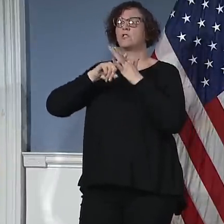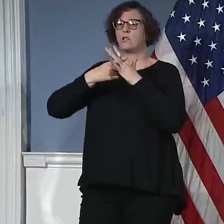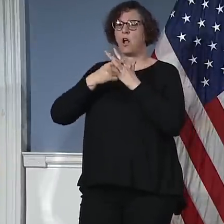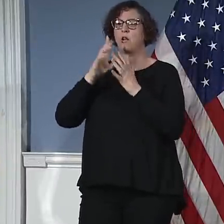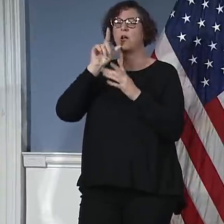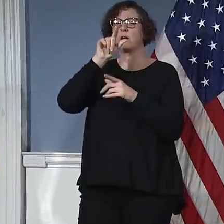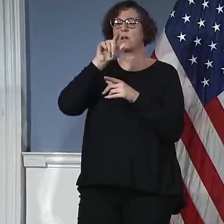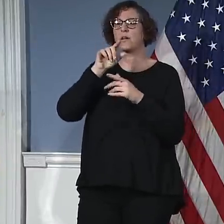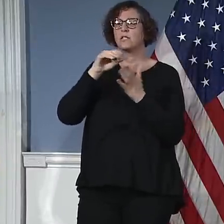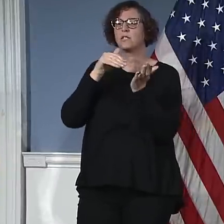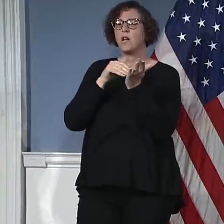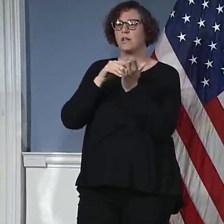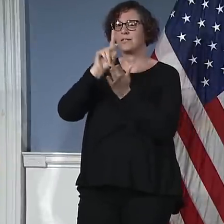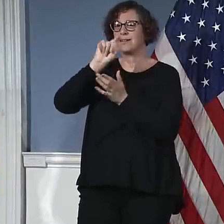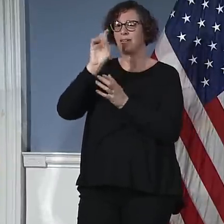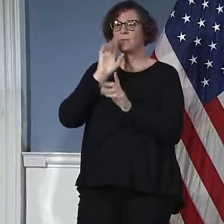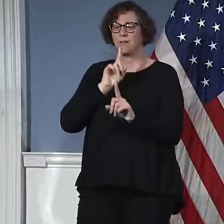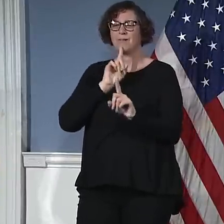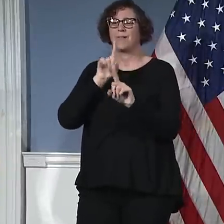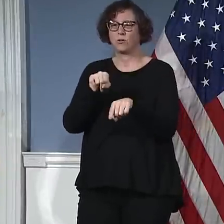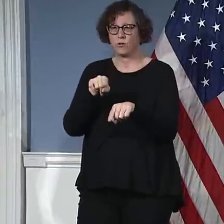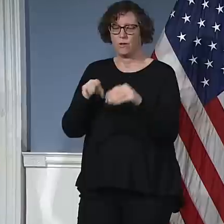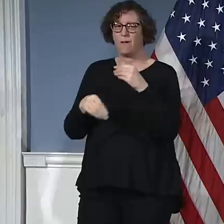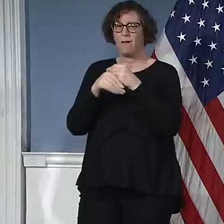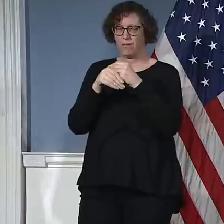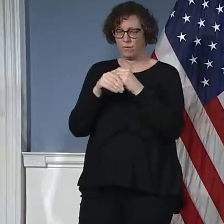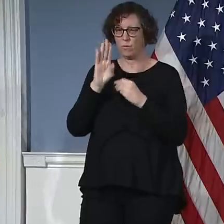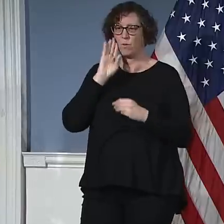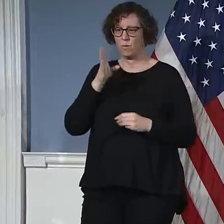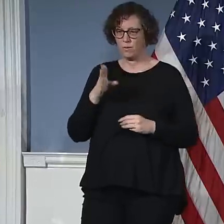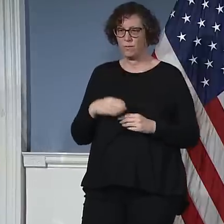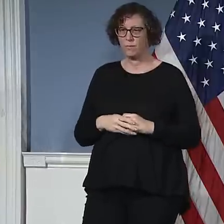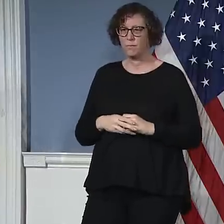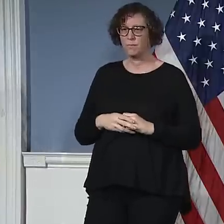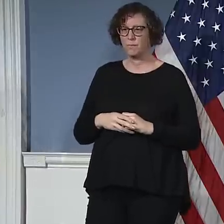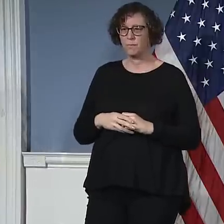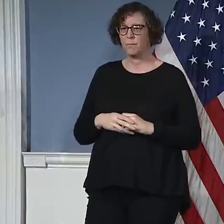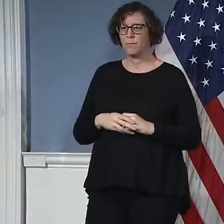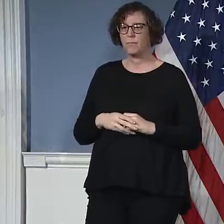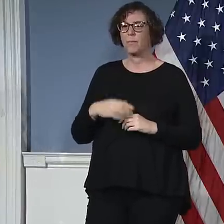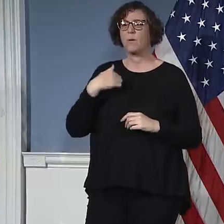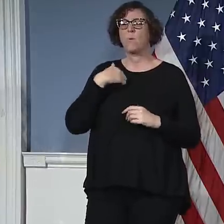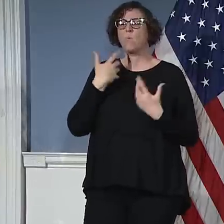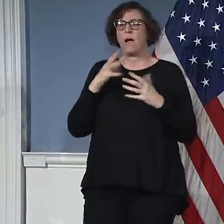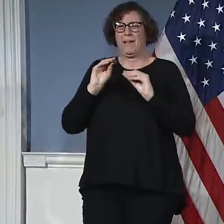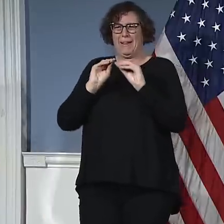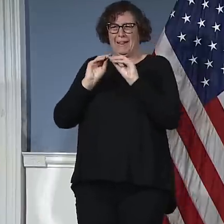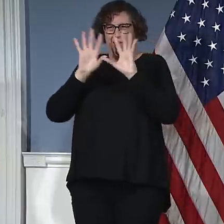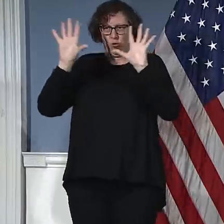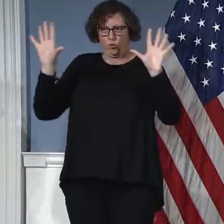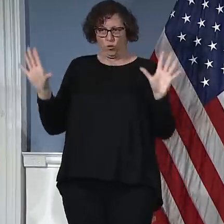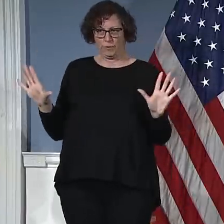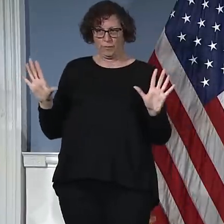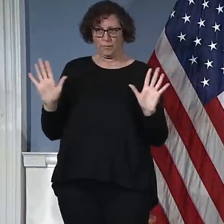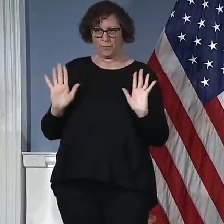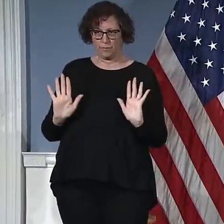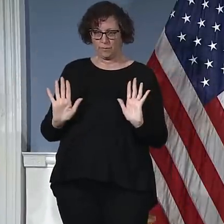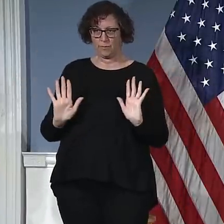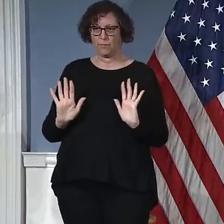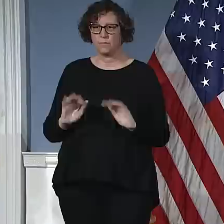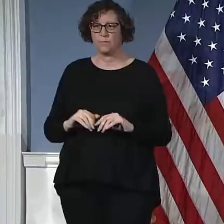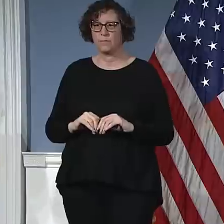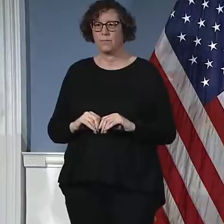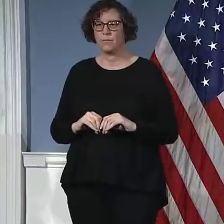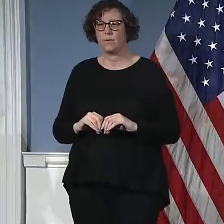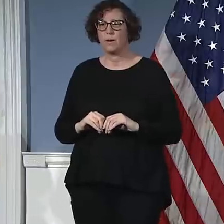Again, I couldn't be clearer about what we're trying to do right now. And until I get to the point where we can't do